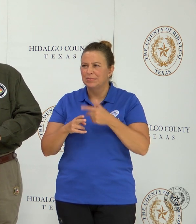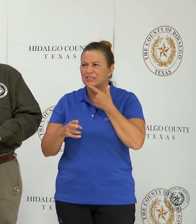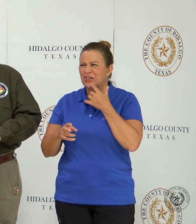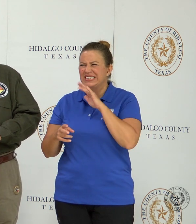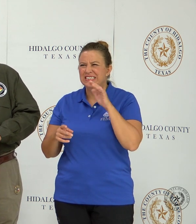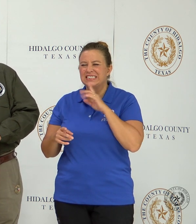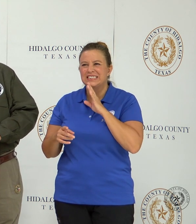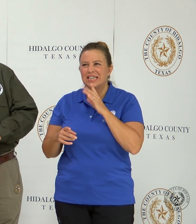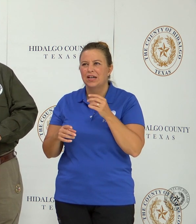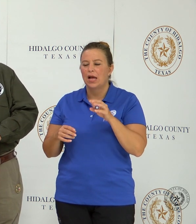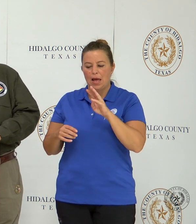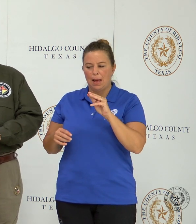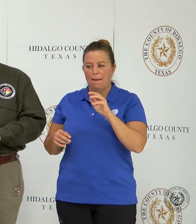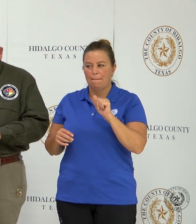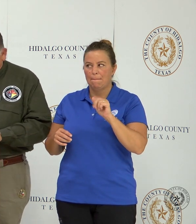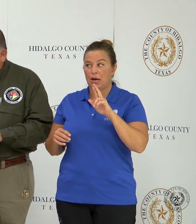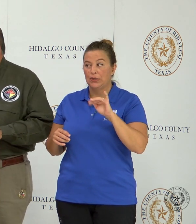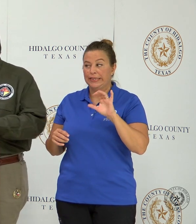Marichilada. Marichilada.